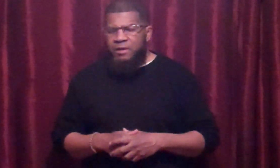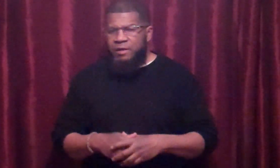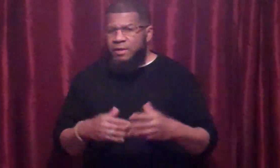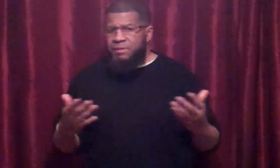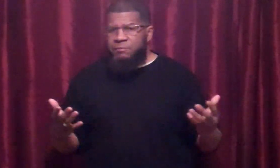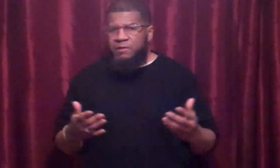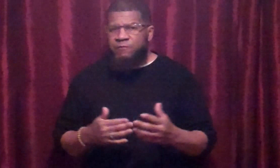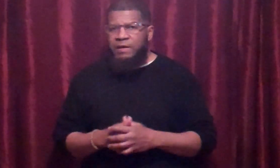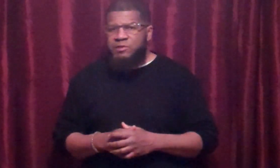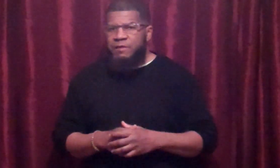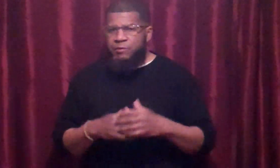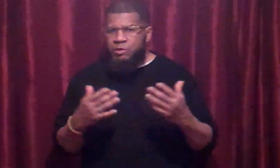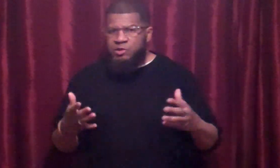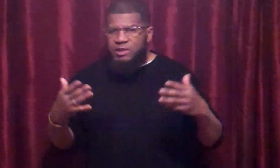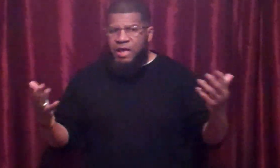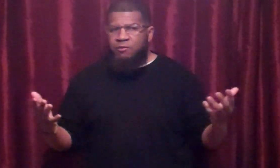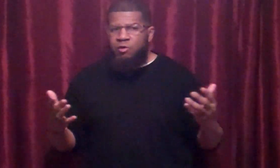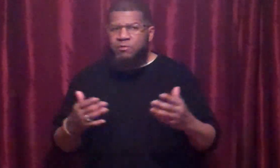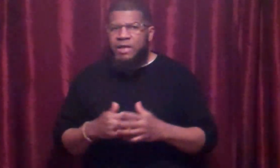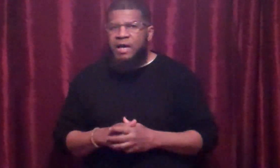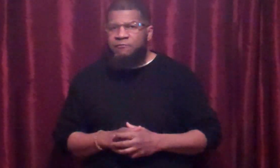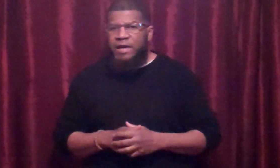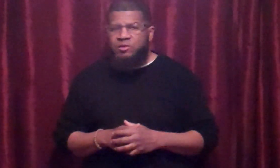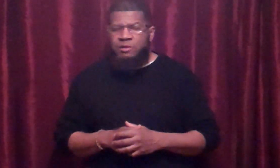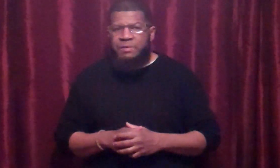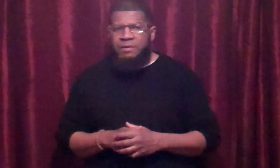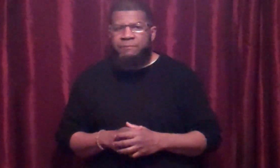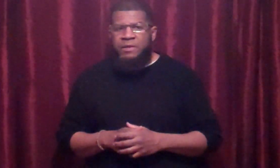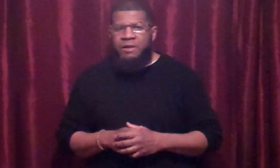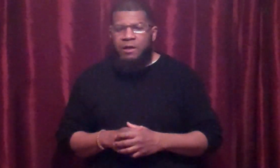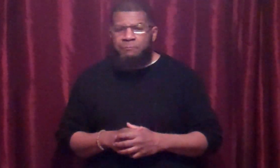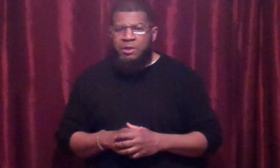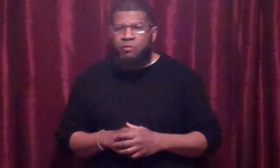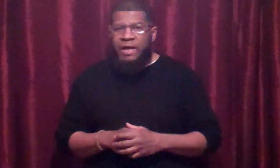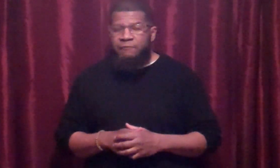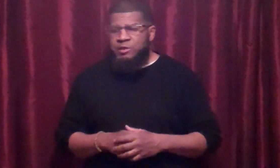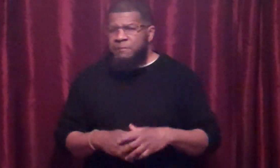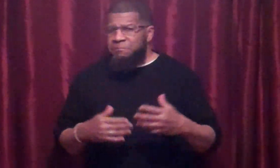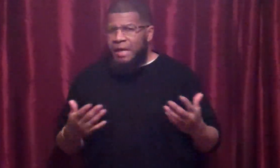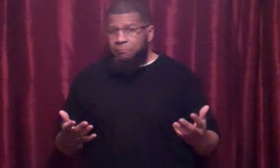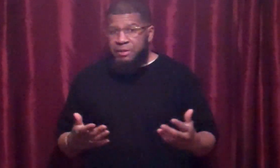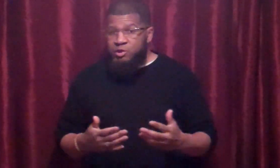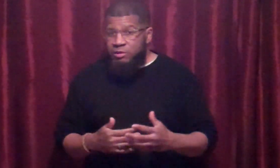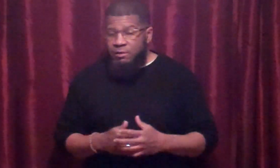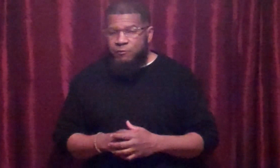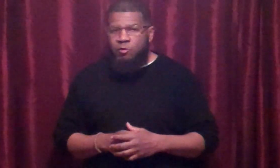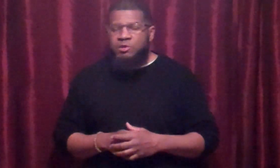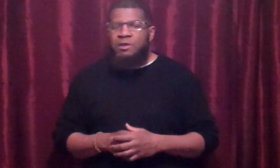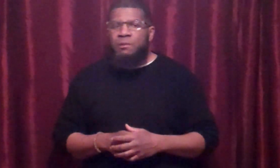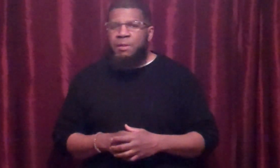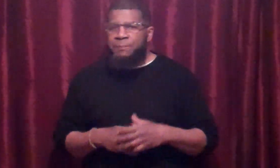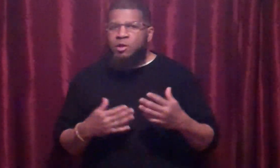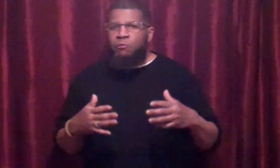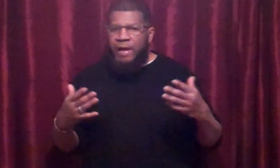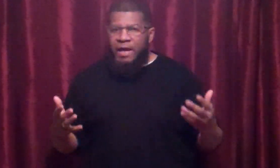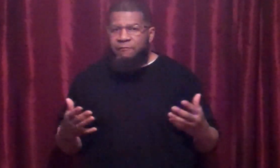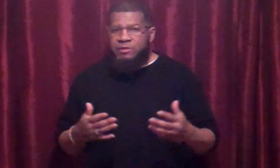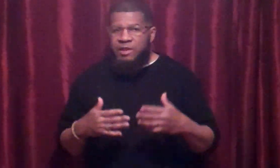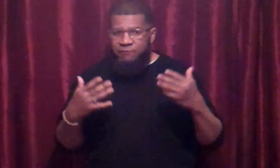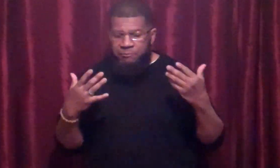And me being 5'7, you can see how long that I have actually been below the average. Not a midget, of course, but below the average. And I've